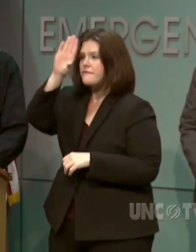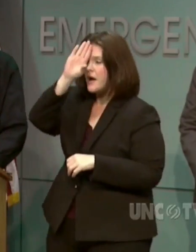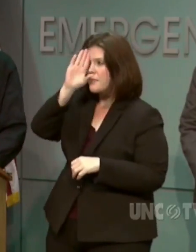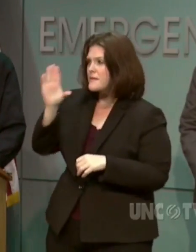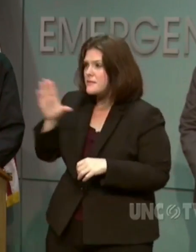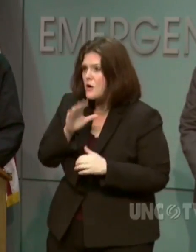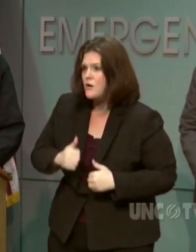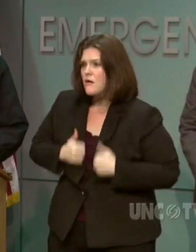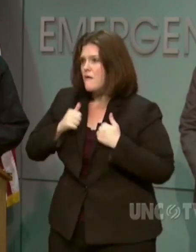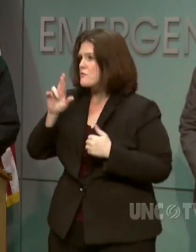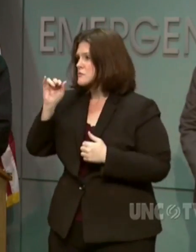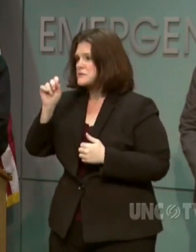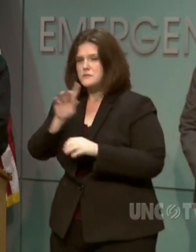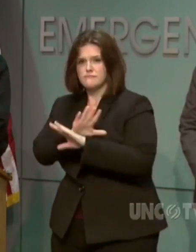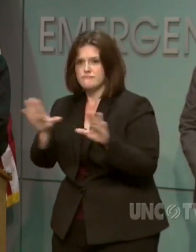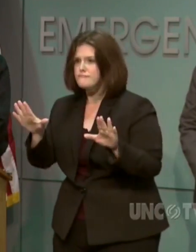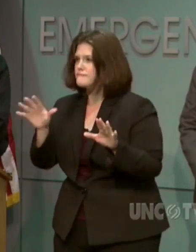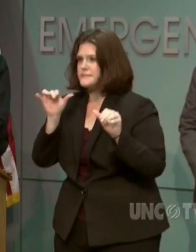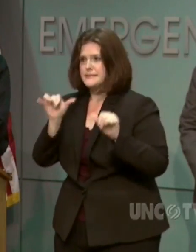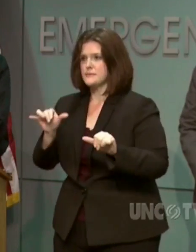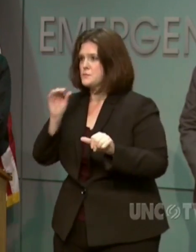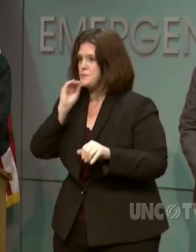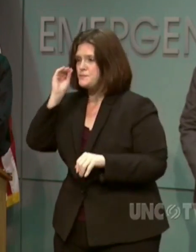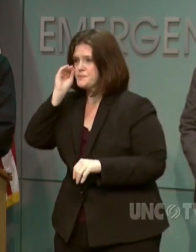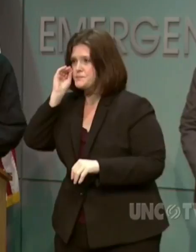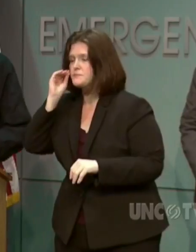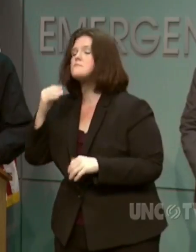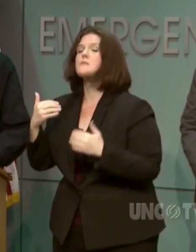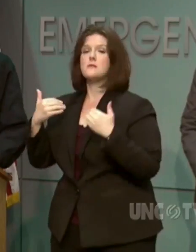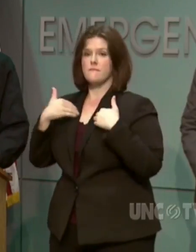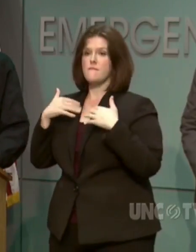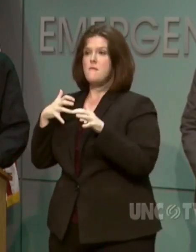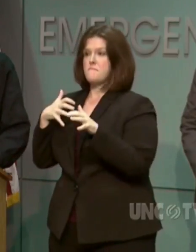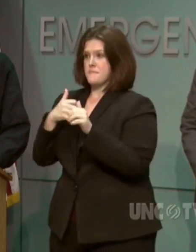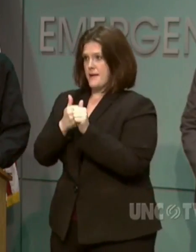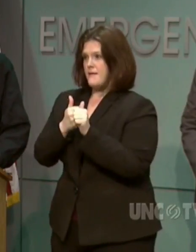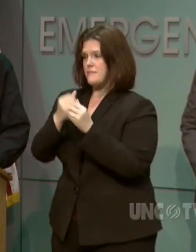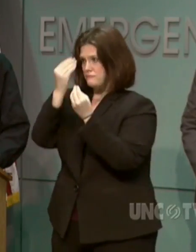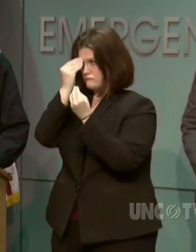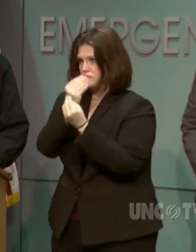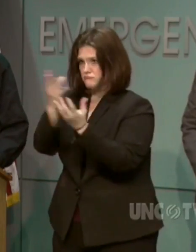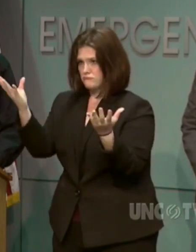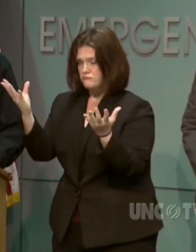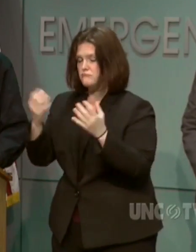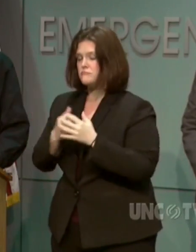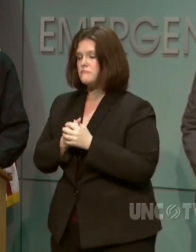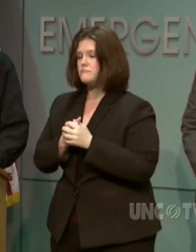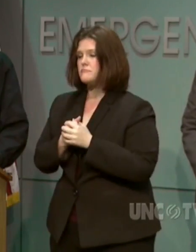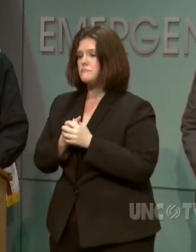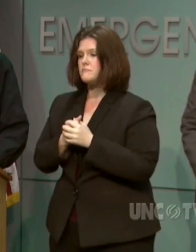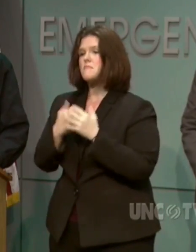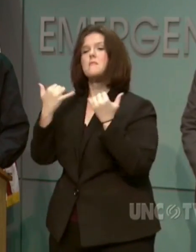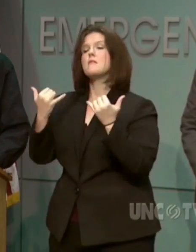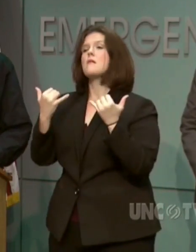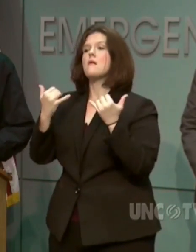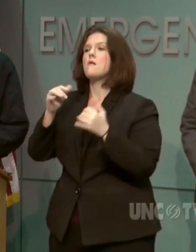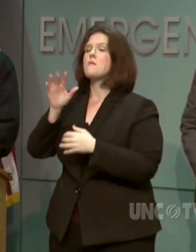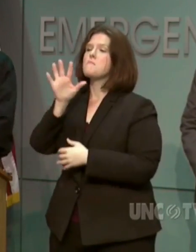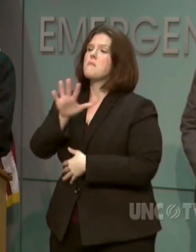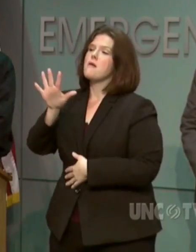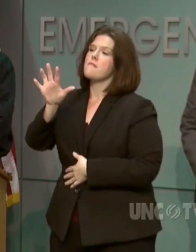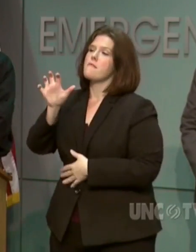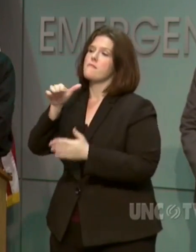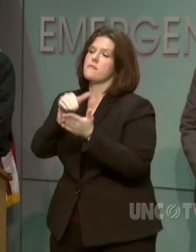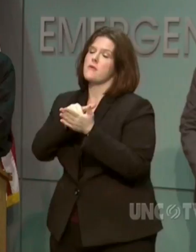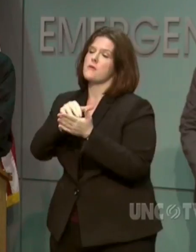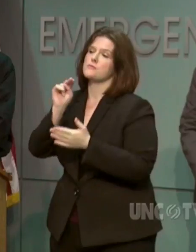Here are updates since our last briefing. Right now, have about a half a million North Carolinians without